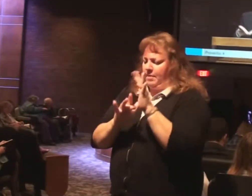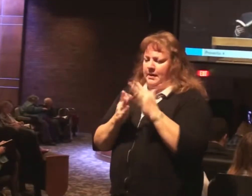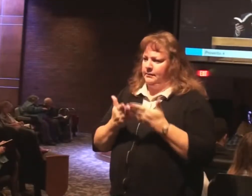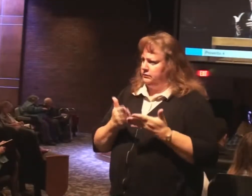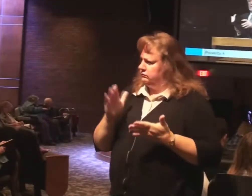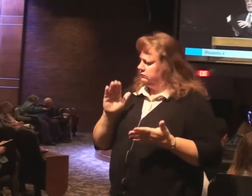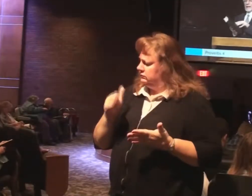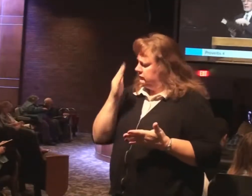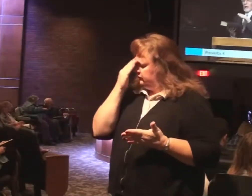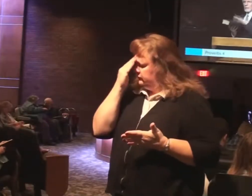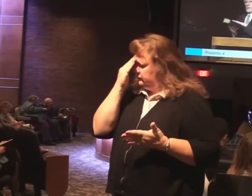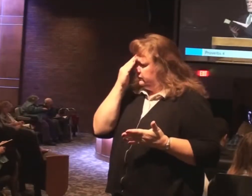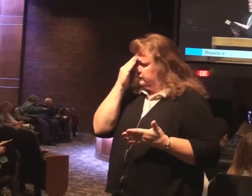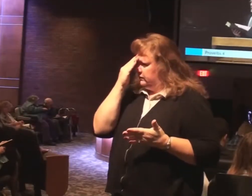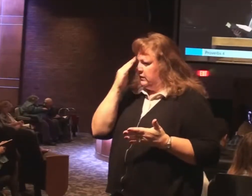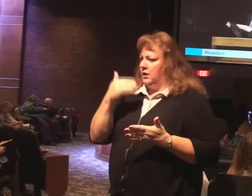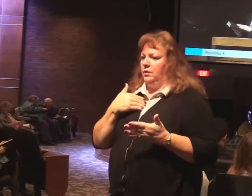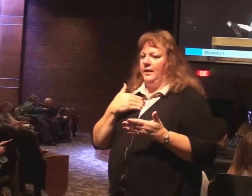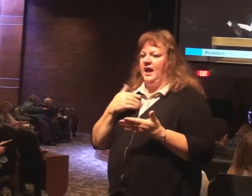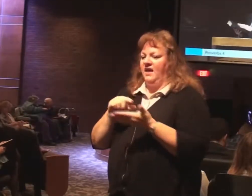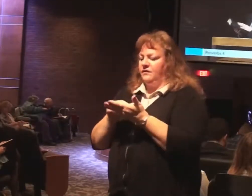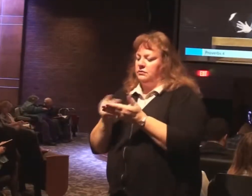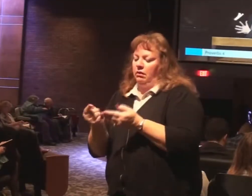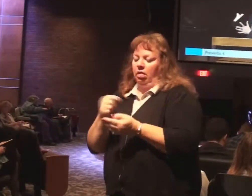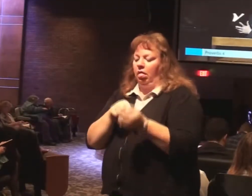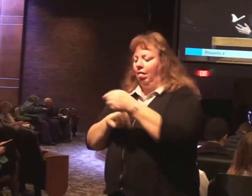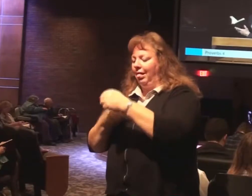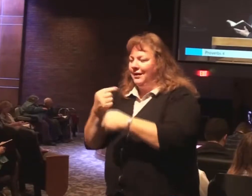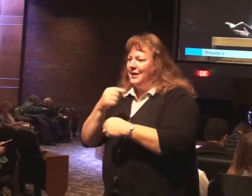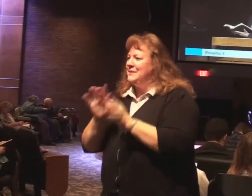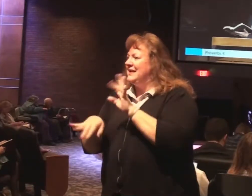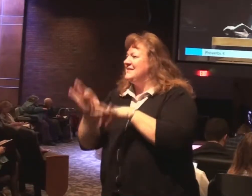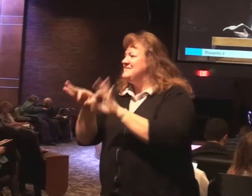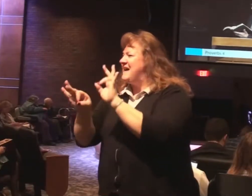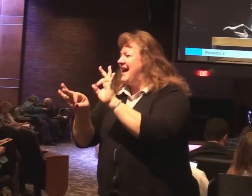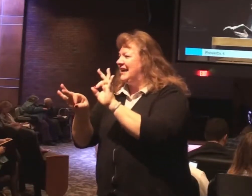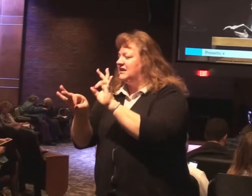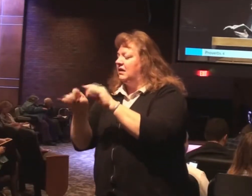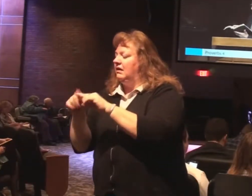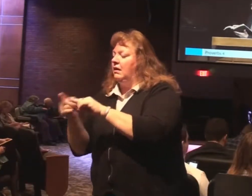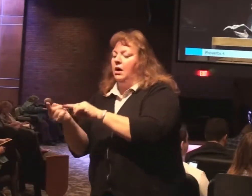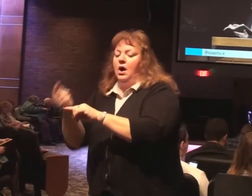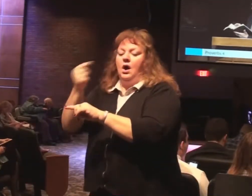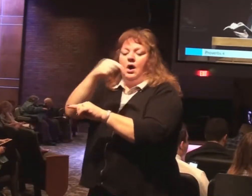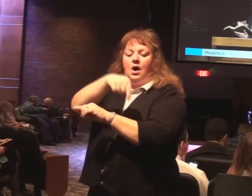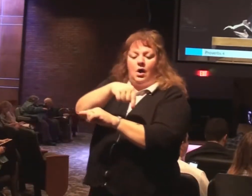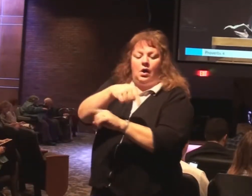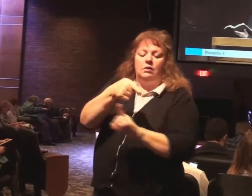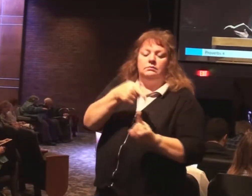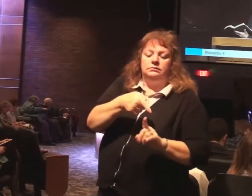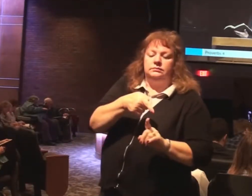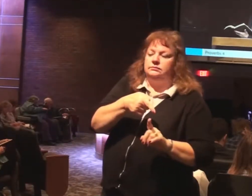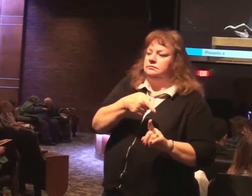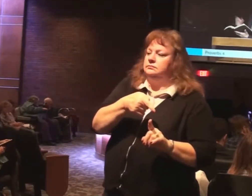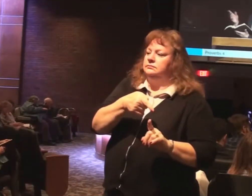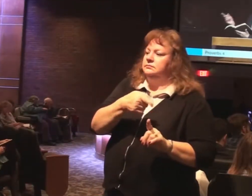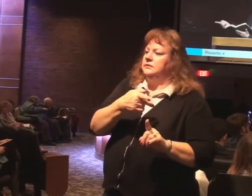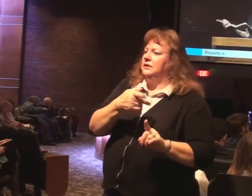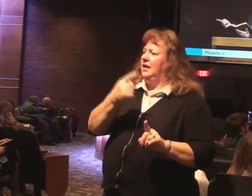We have cross references in our Bible. And aren't they wonderful? Because you can look in your cross reference and say. Oh that directs me back here. Think of what this